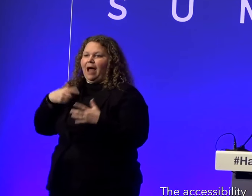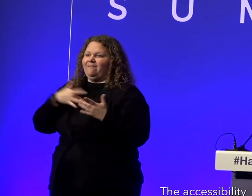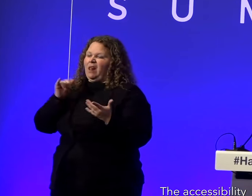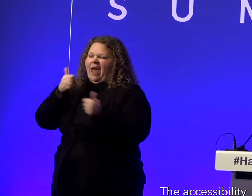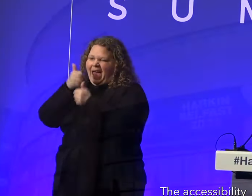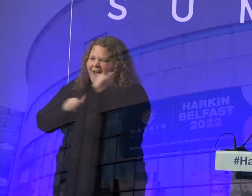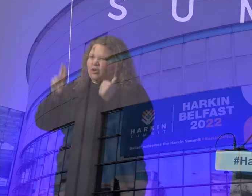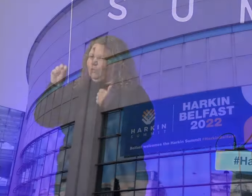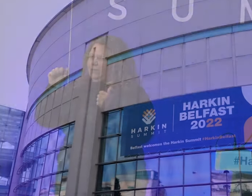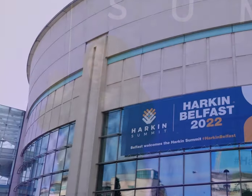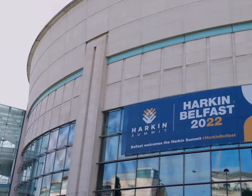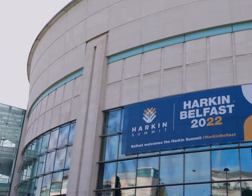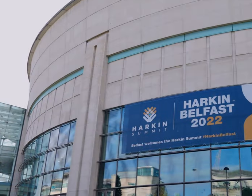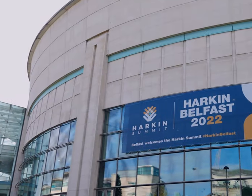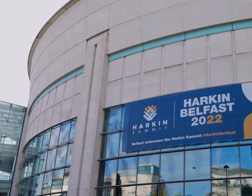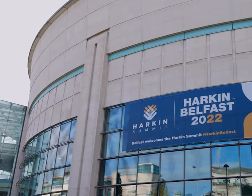This is amazing. It's beautiful.